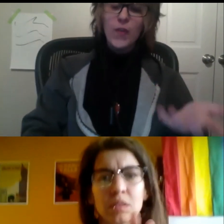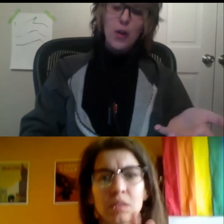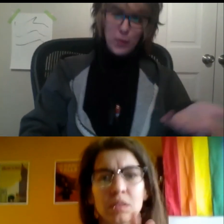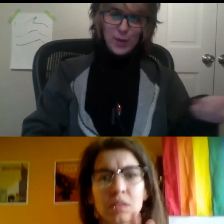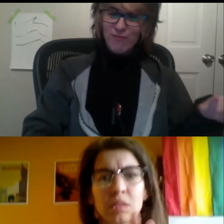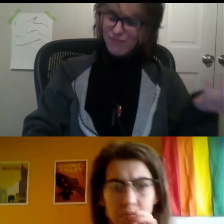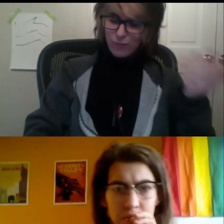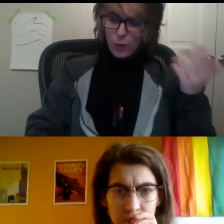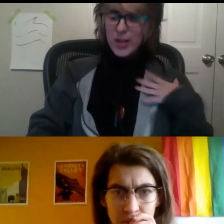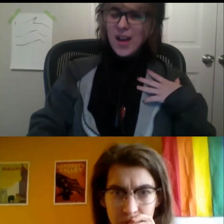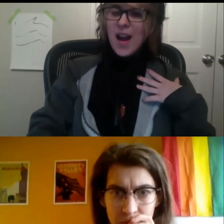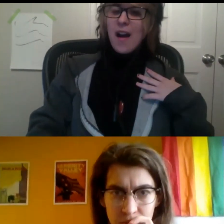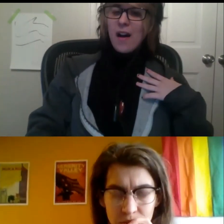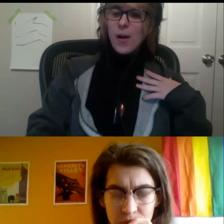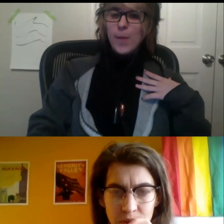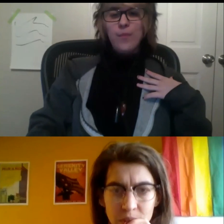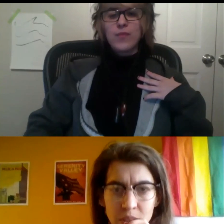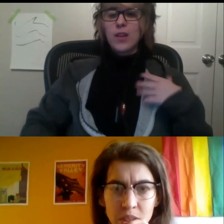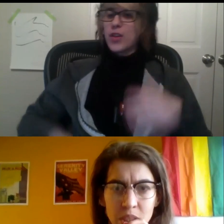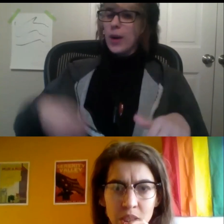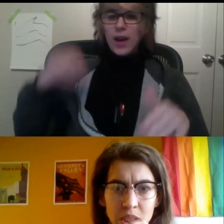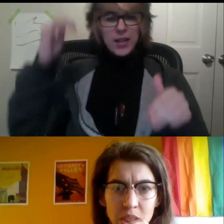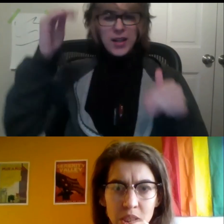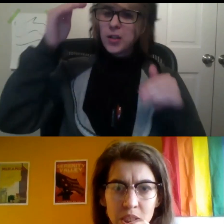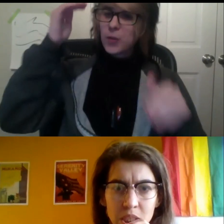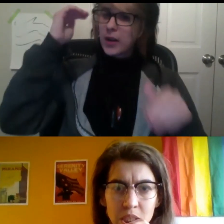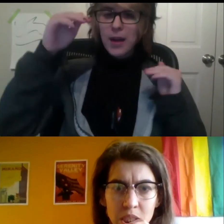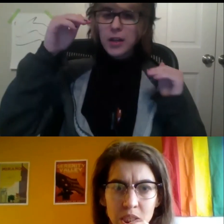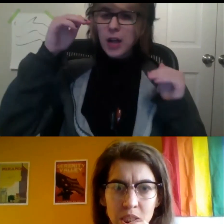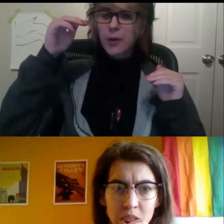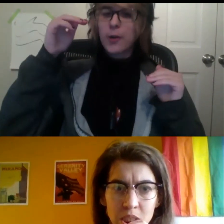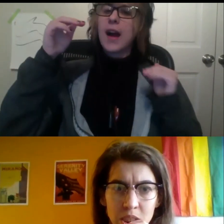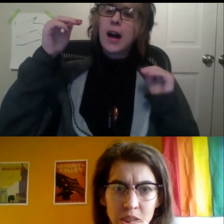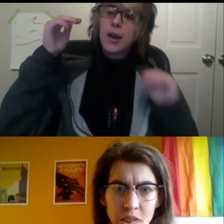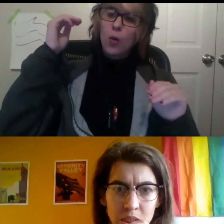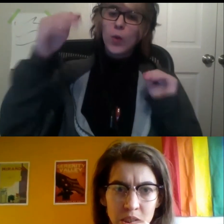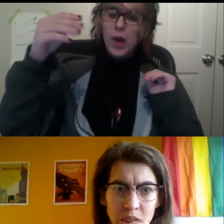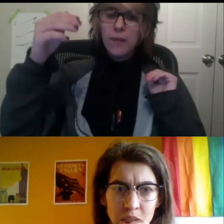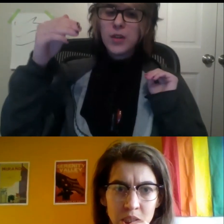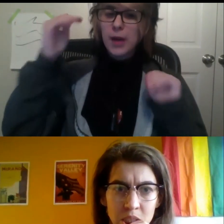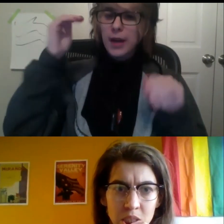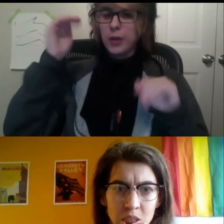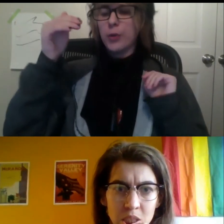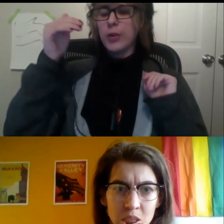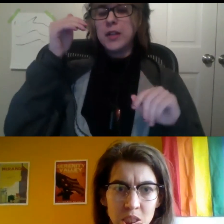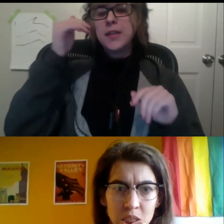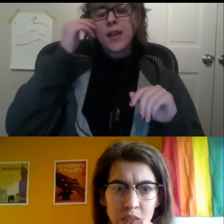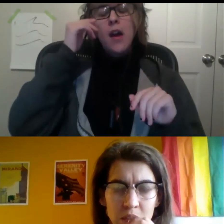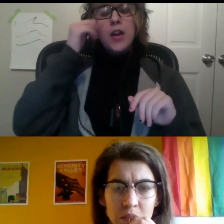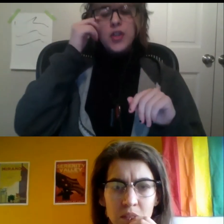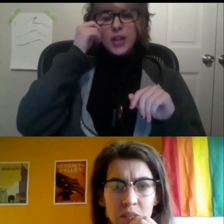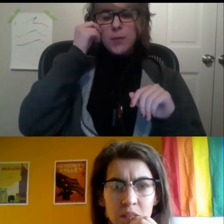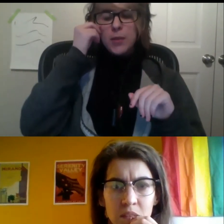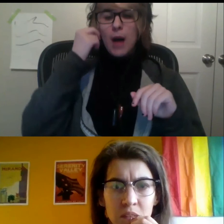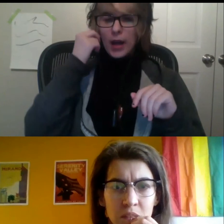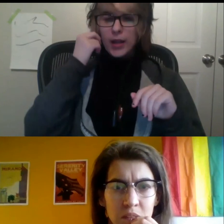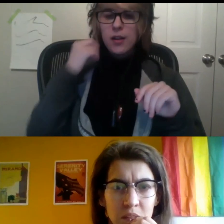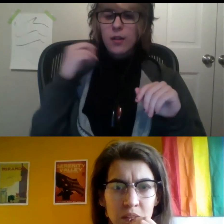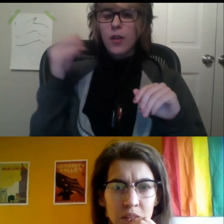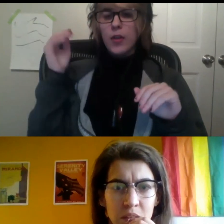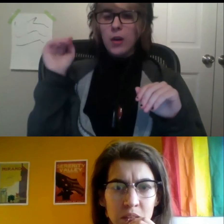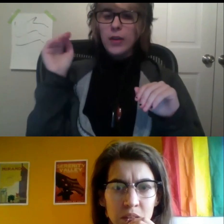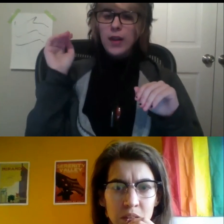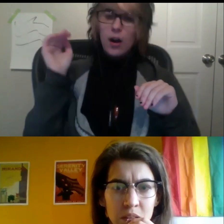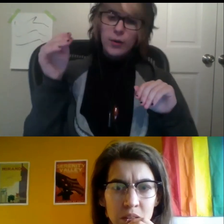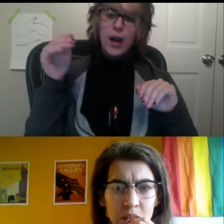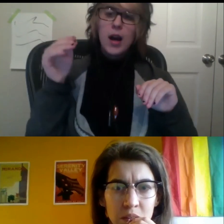development. Right. Um, so I, I tend to recommend Otter AI or Rev depending on your needs. Just keep in mind